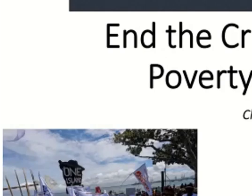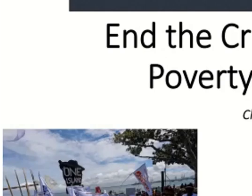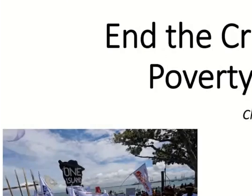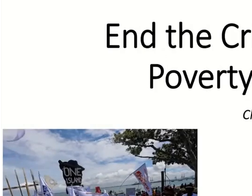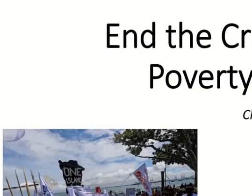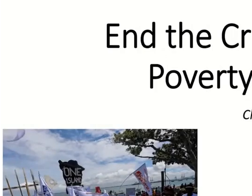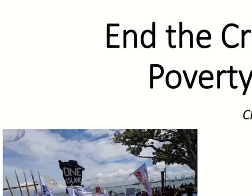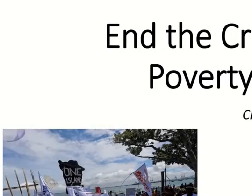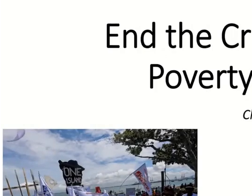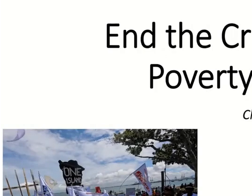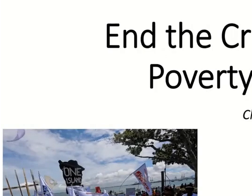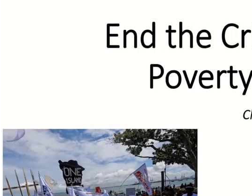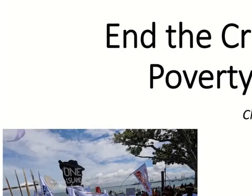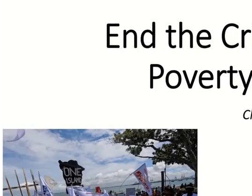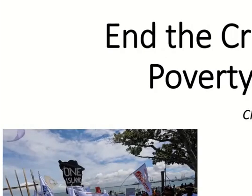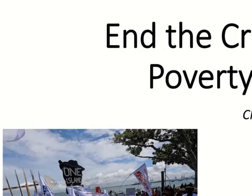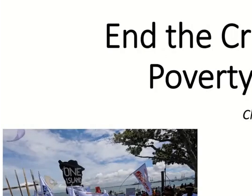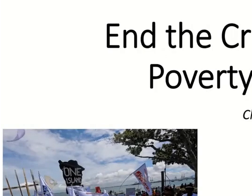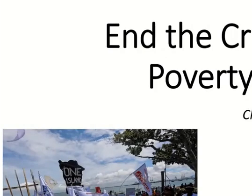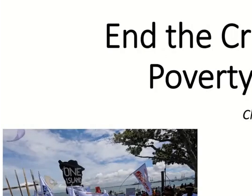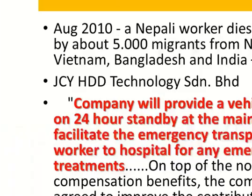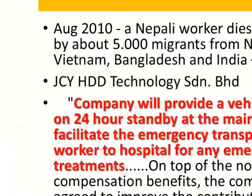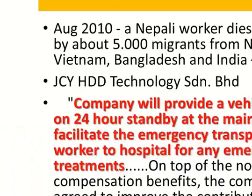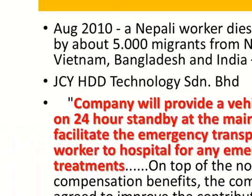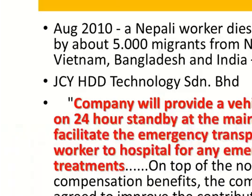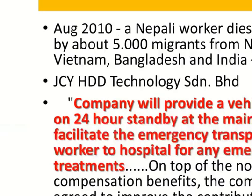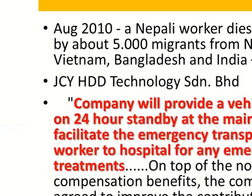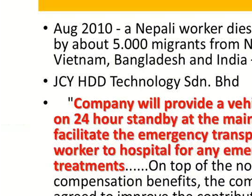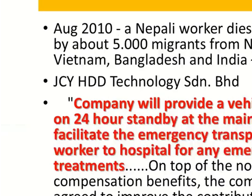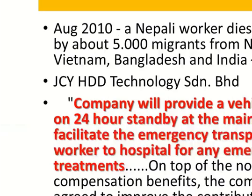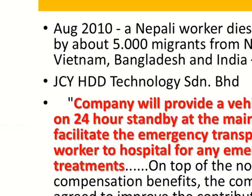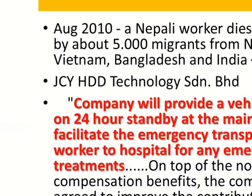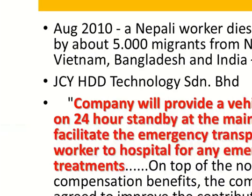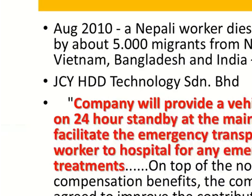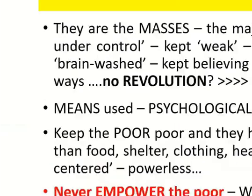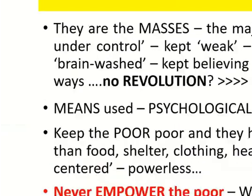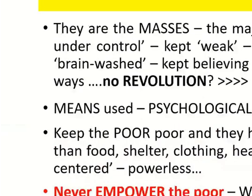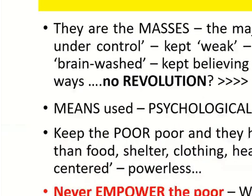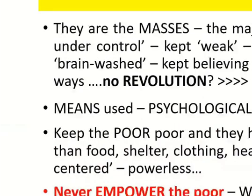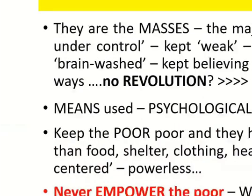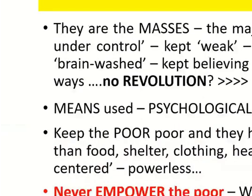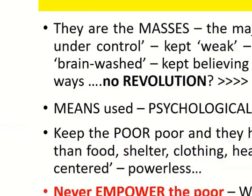Okay. And then, also, the other thing that they actually, slide six.